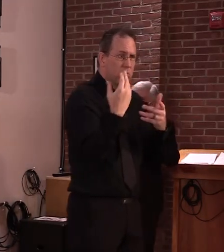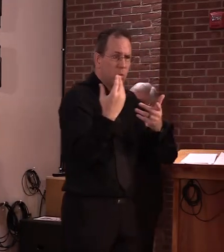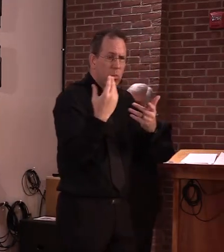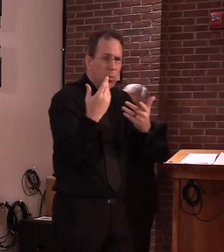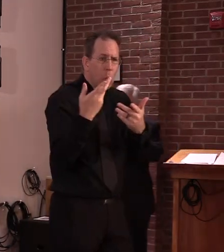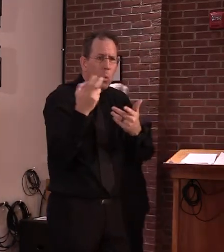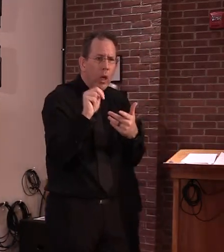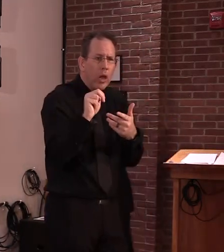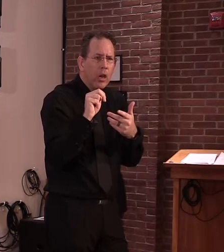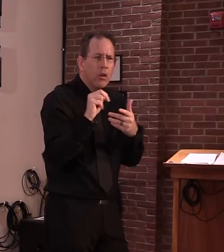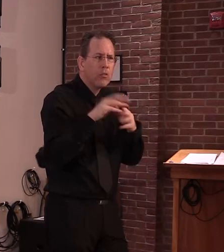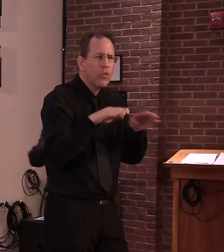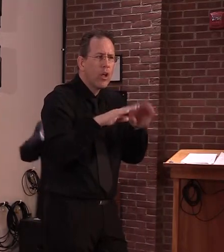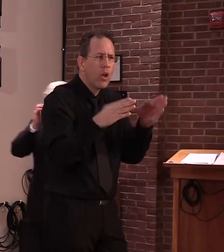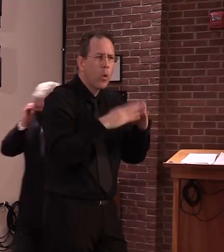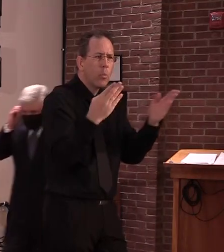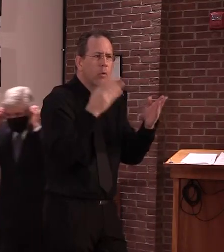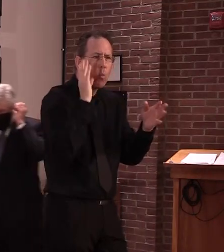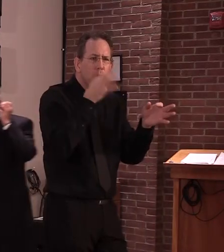Secretary Smith.